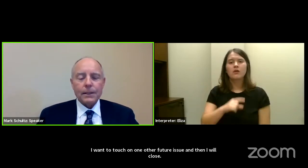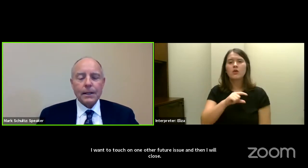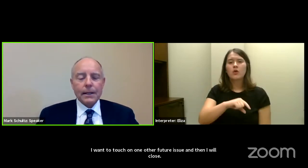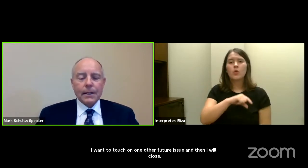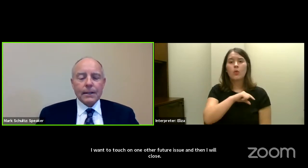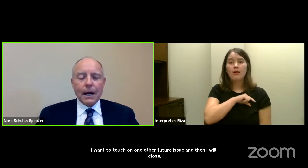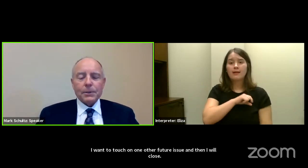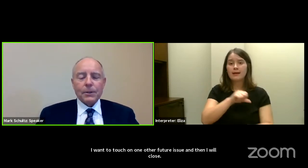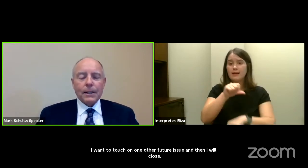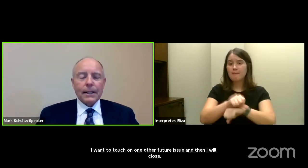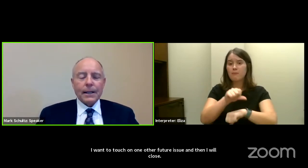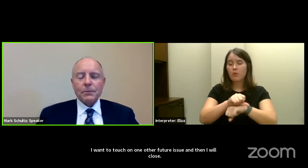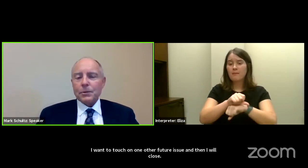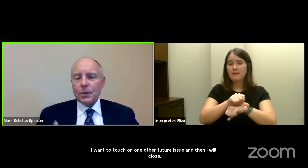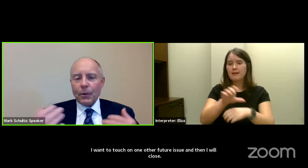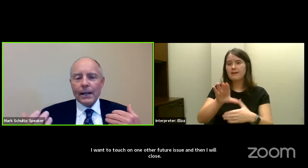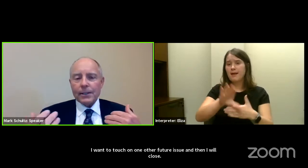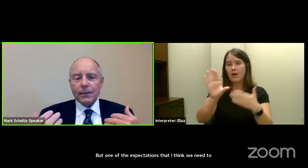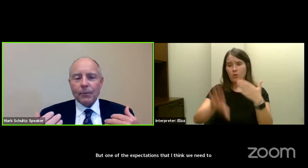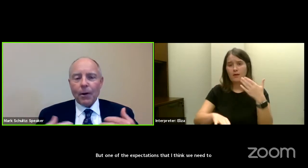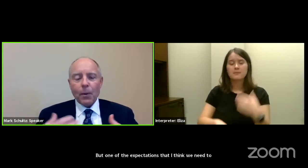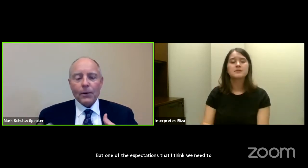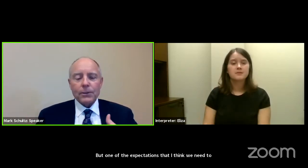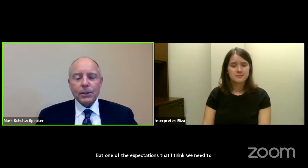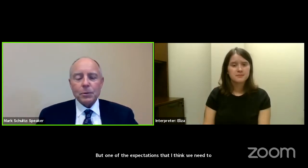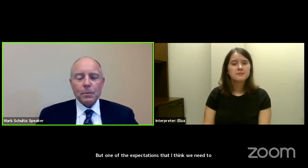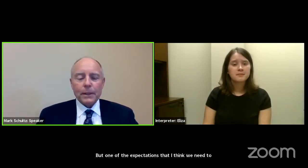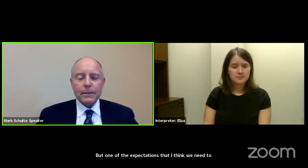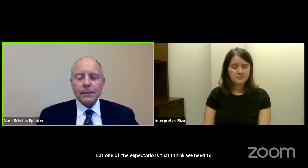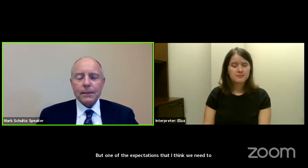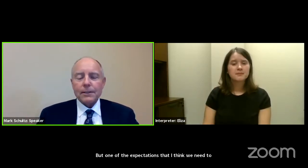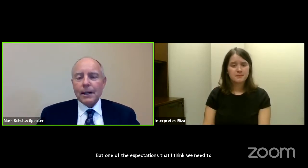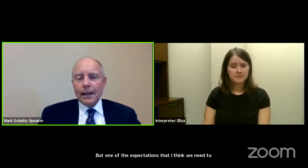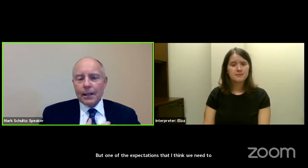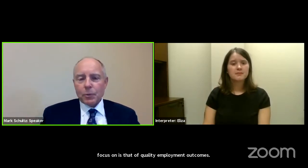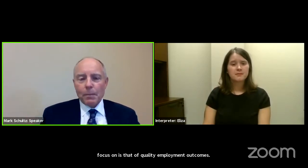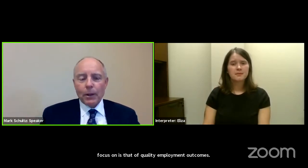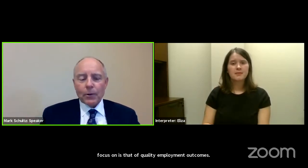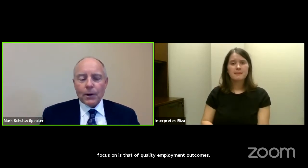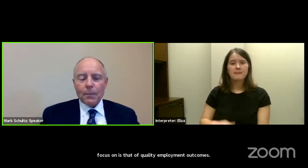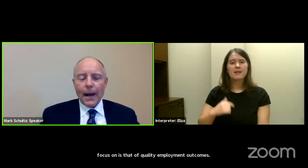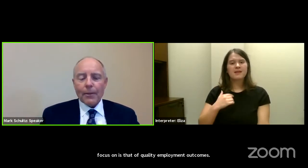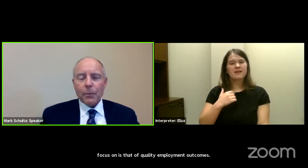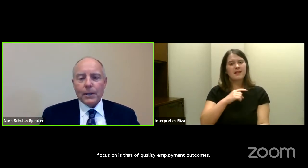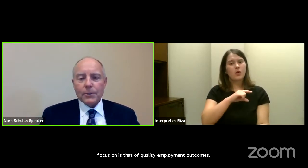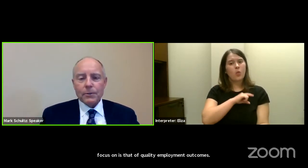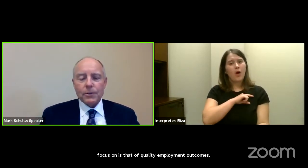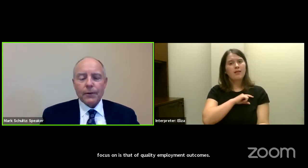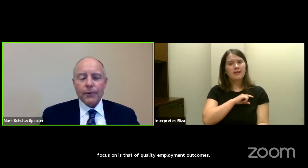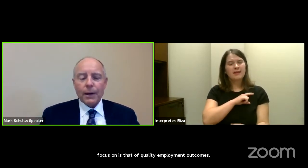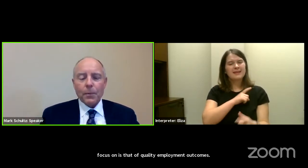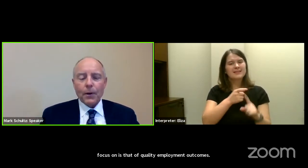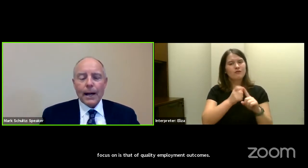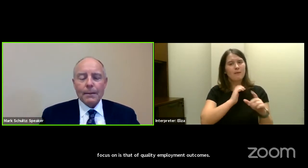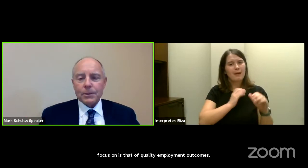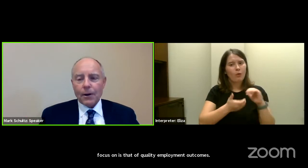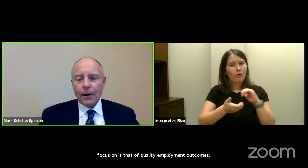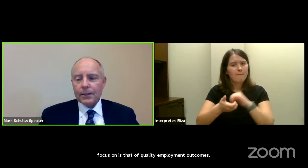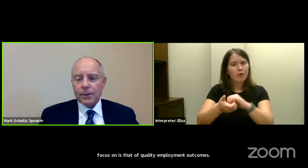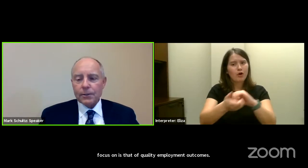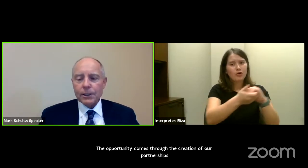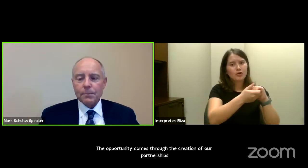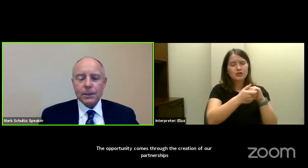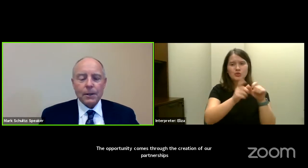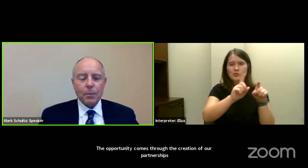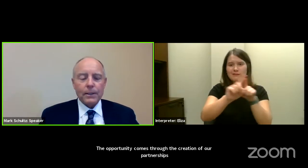outcomes. The opportunity comes through the creation of our partnerships with businesses as we build career pathways through certificate programs